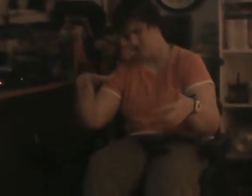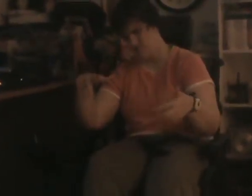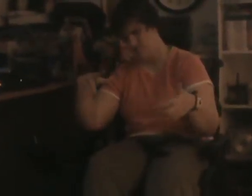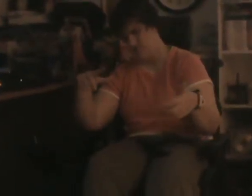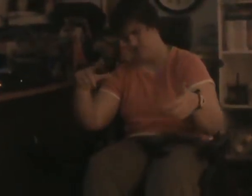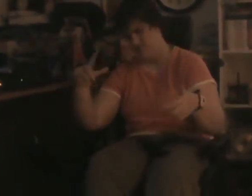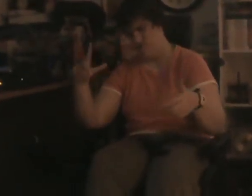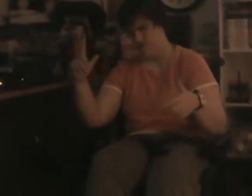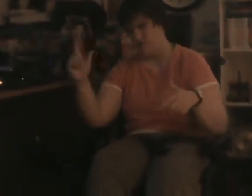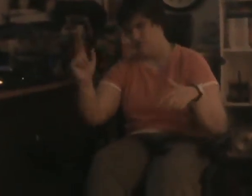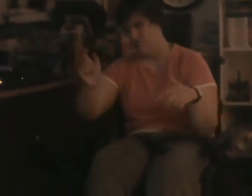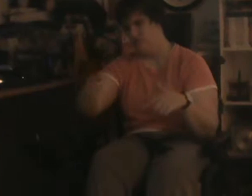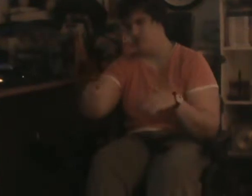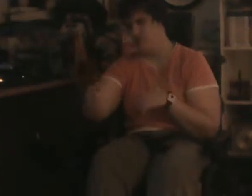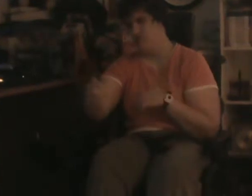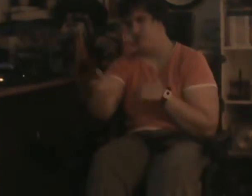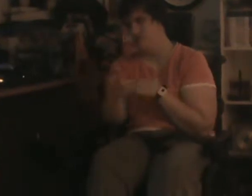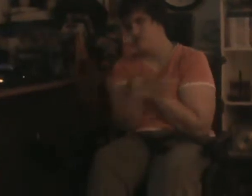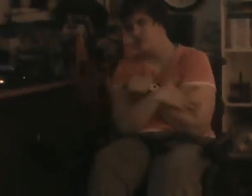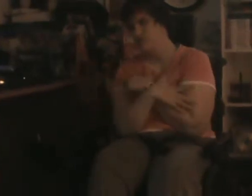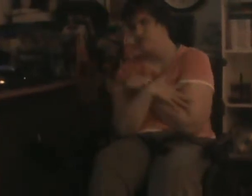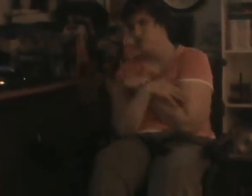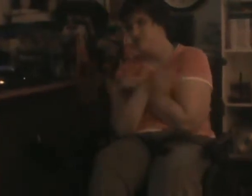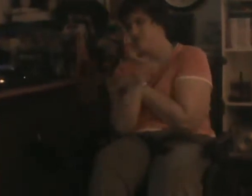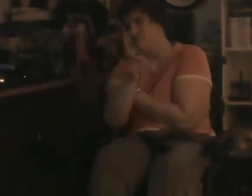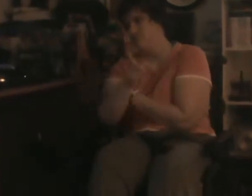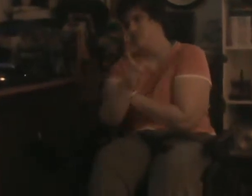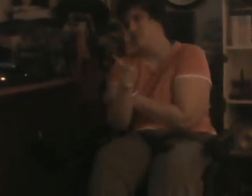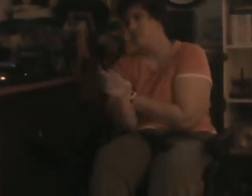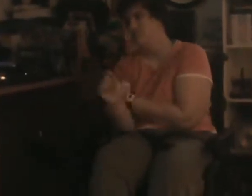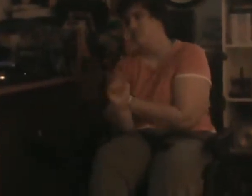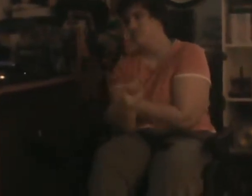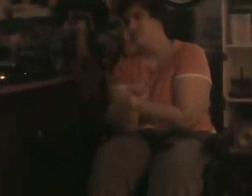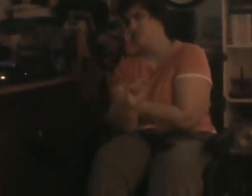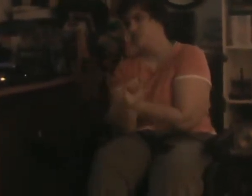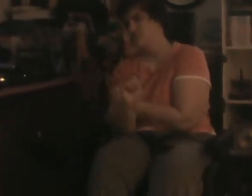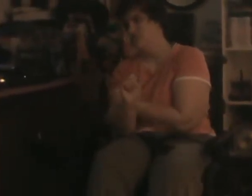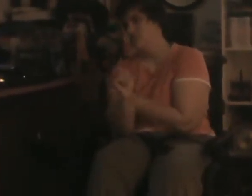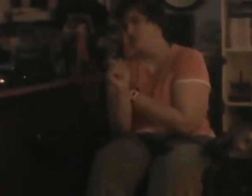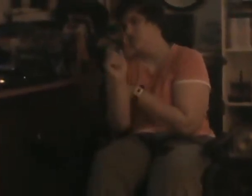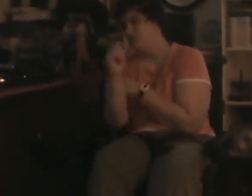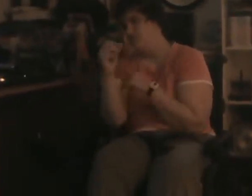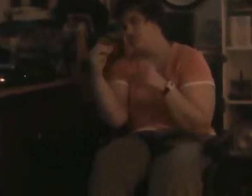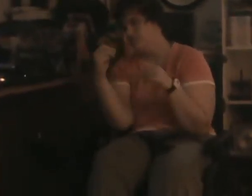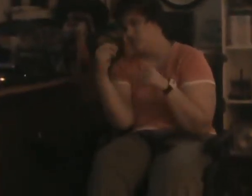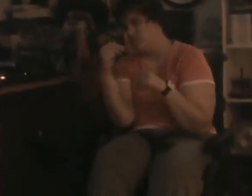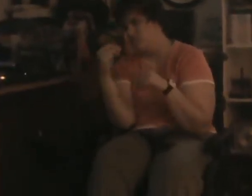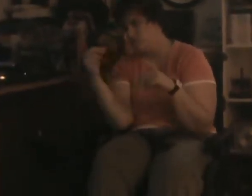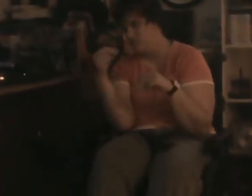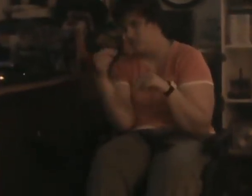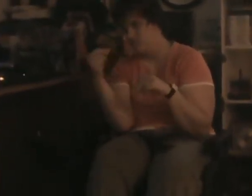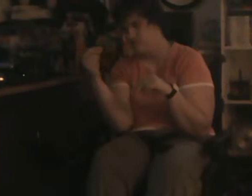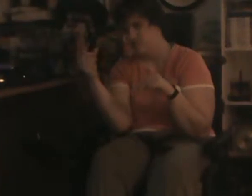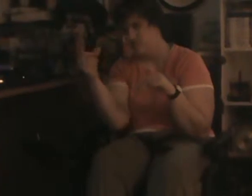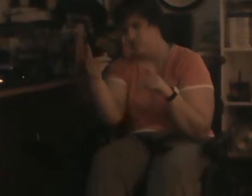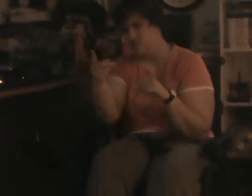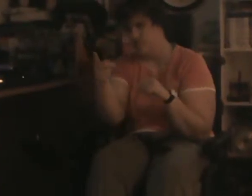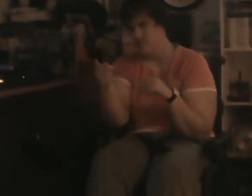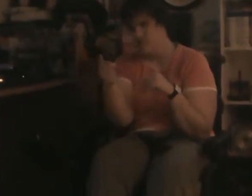And I'm gonna love you like nobody loves